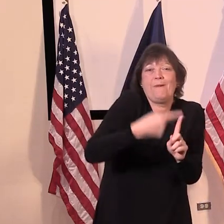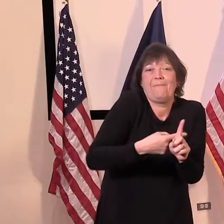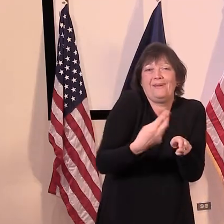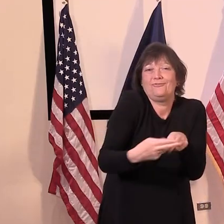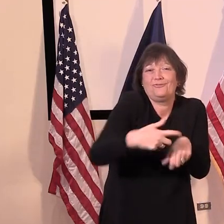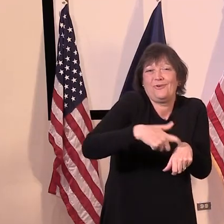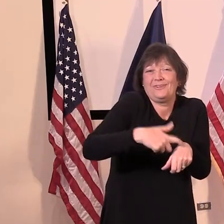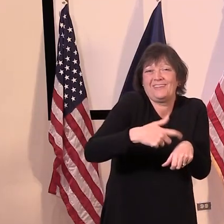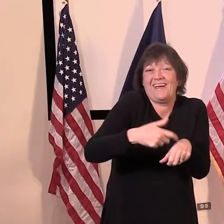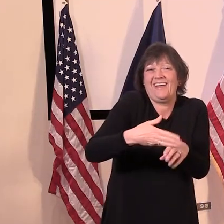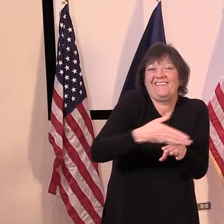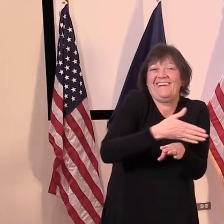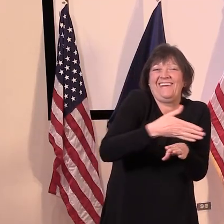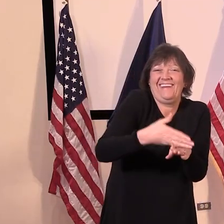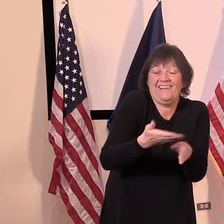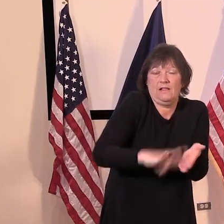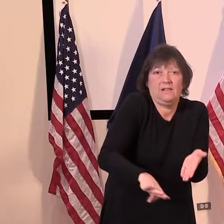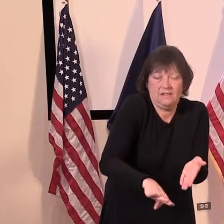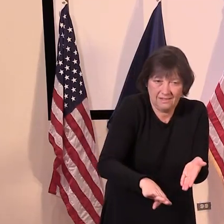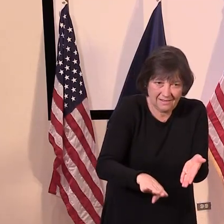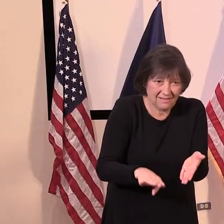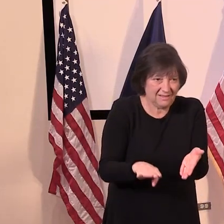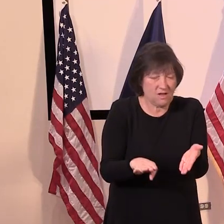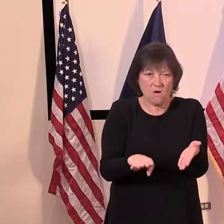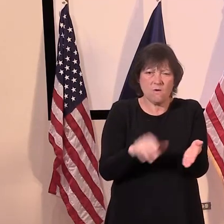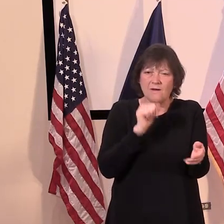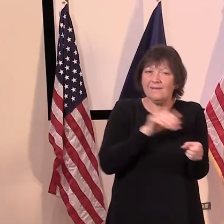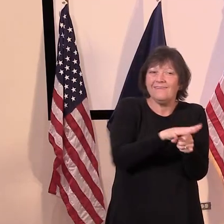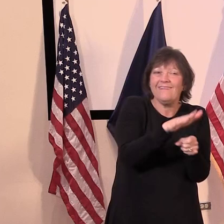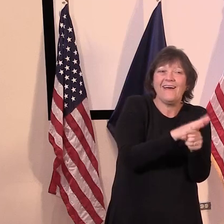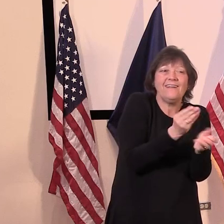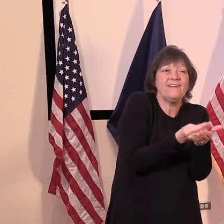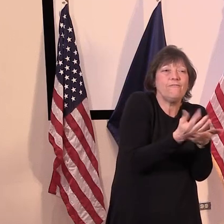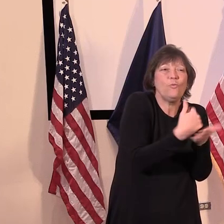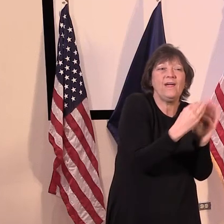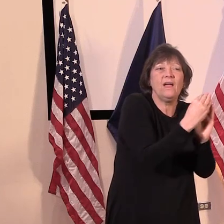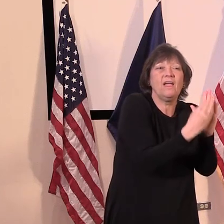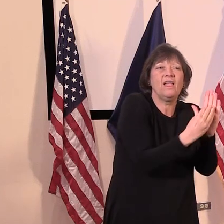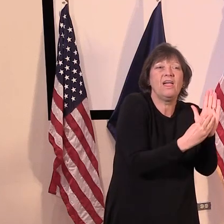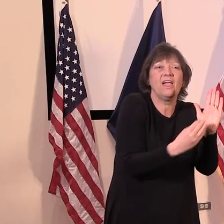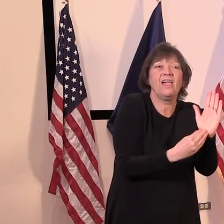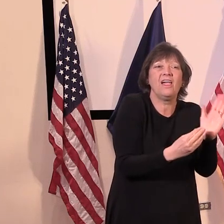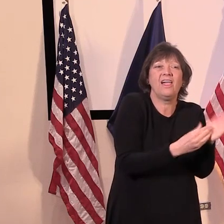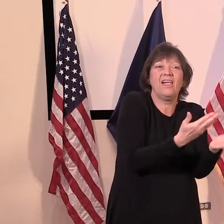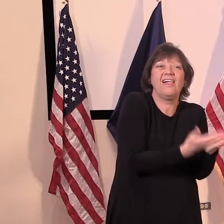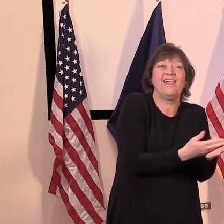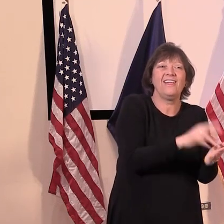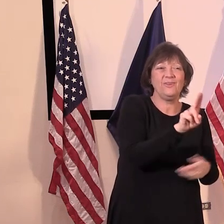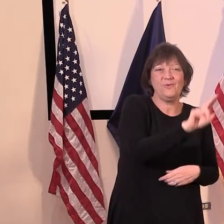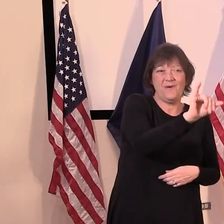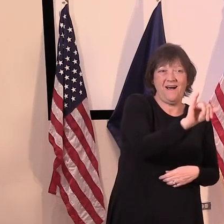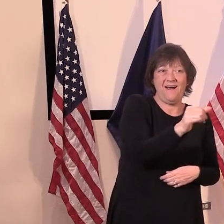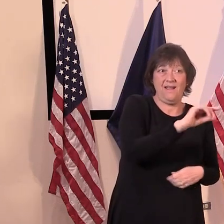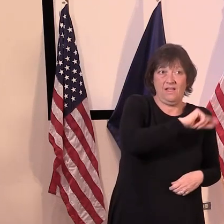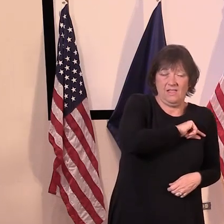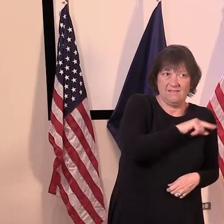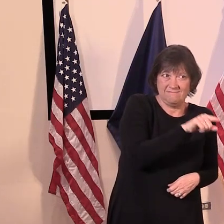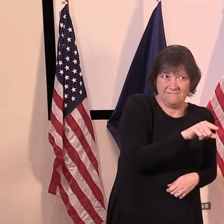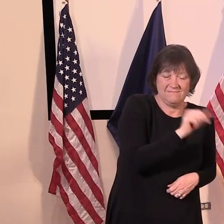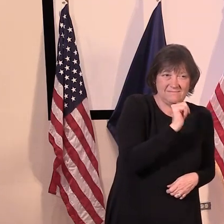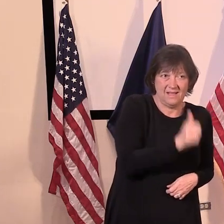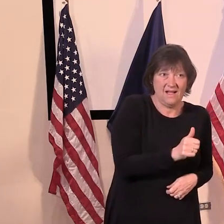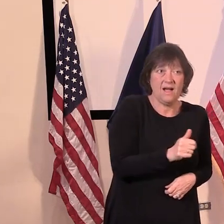or two prior to being laid off, they may not have enough wages in the UI system to be eligible. They would